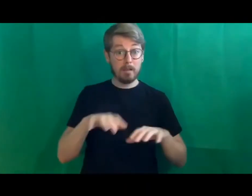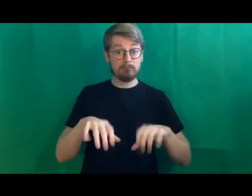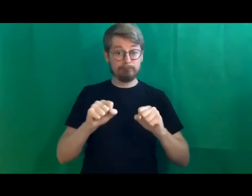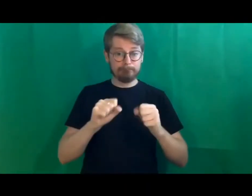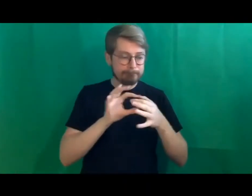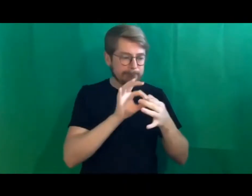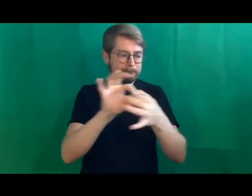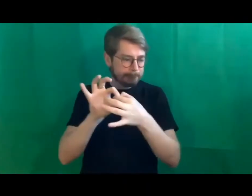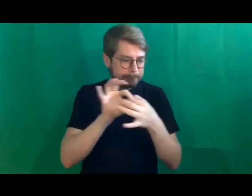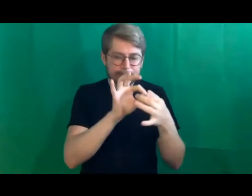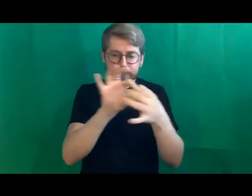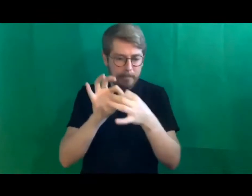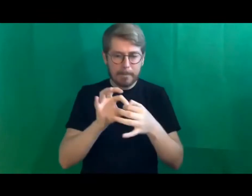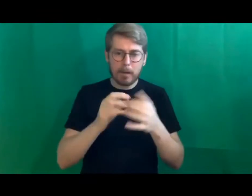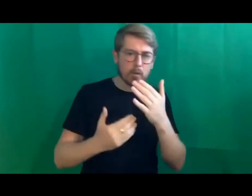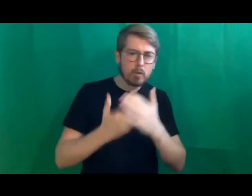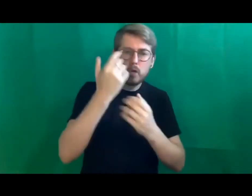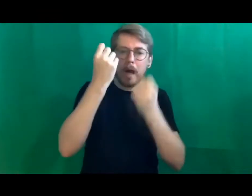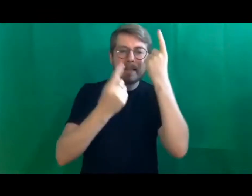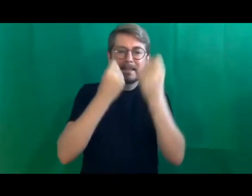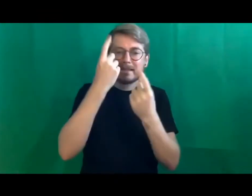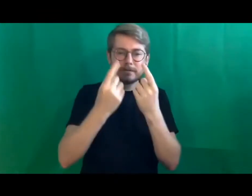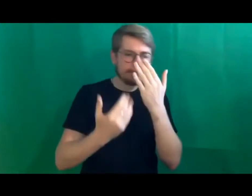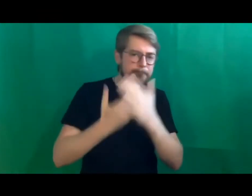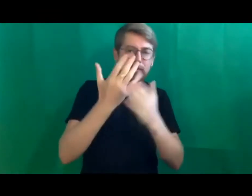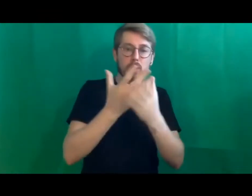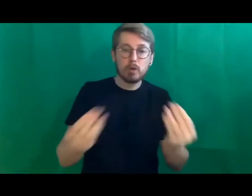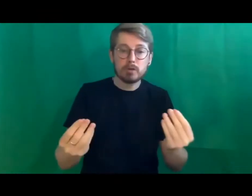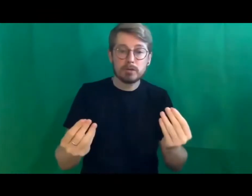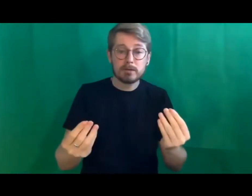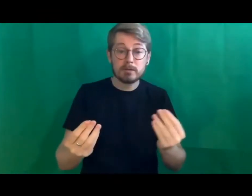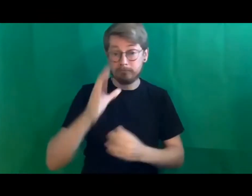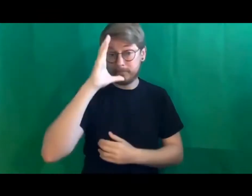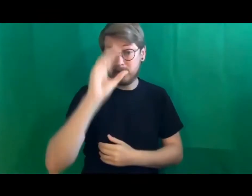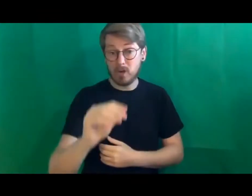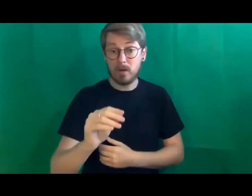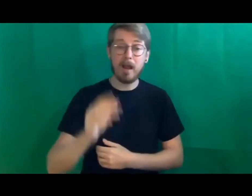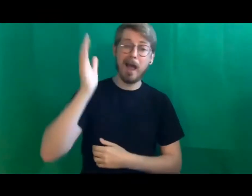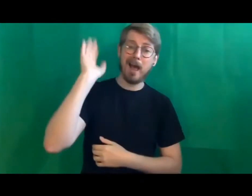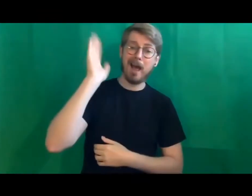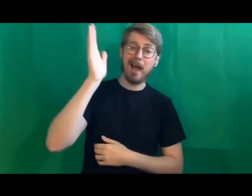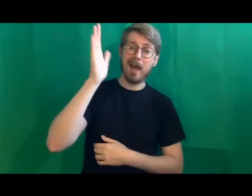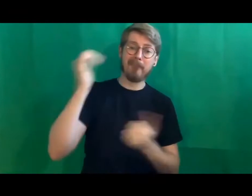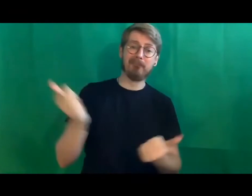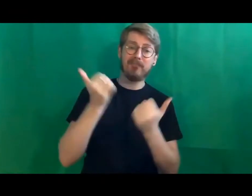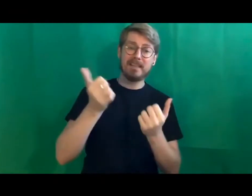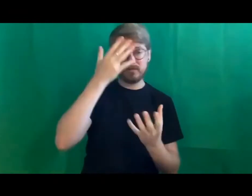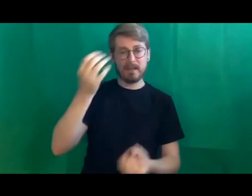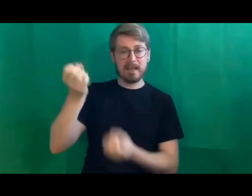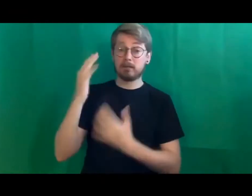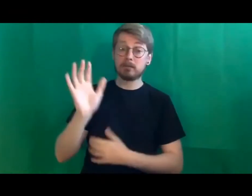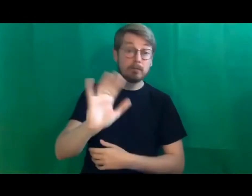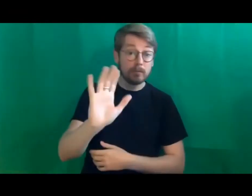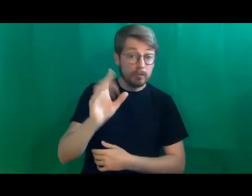some ideas and solutions and I have to stress that you know this isn't another talking shop it's a chance for collaboration for solutions